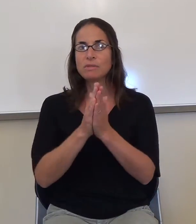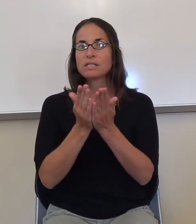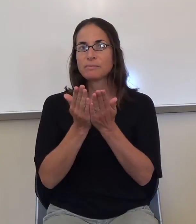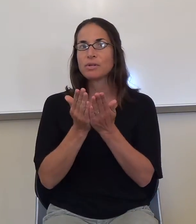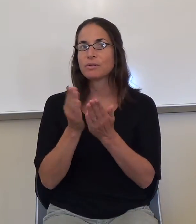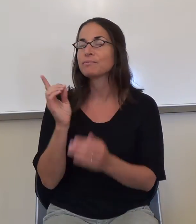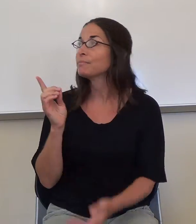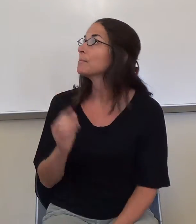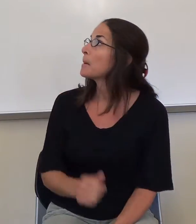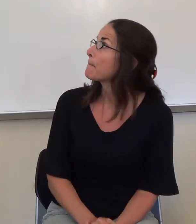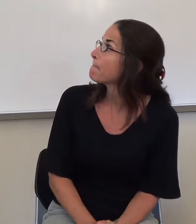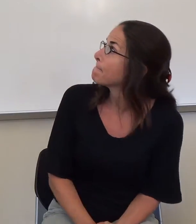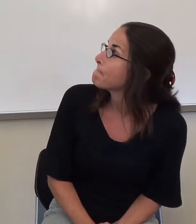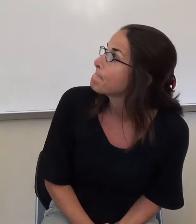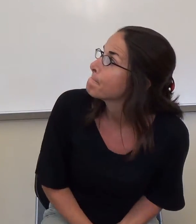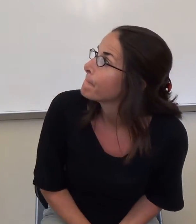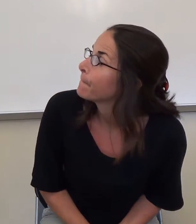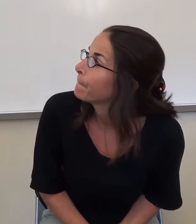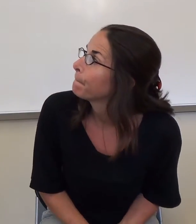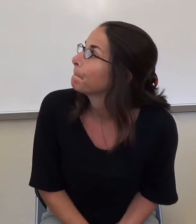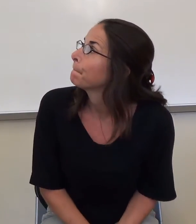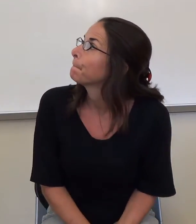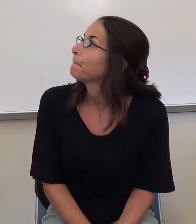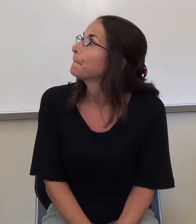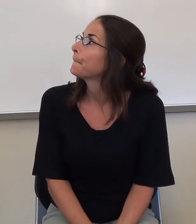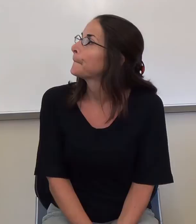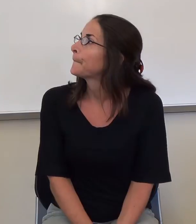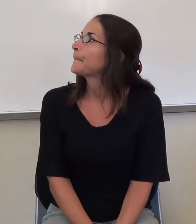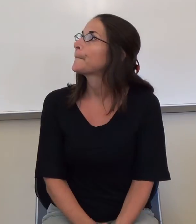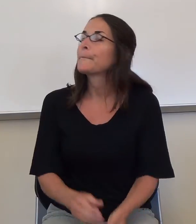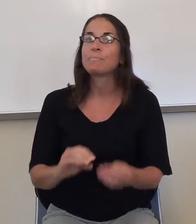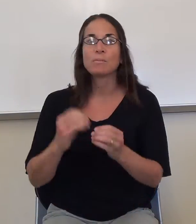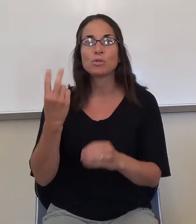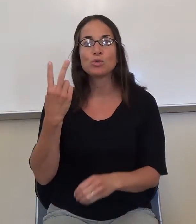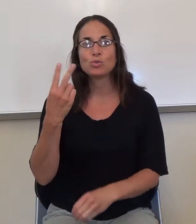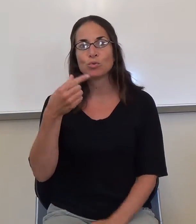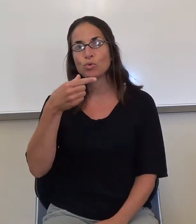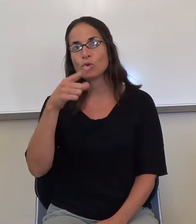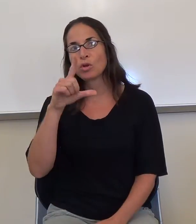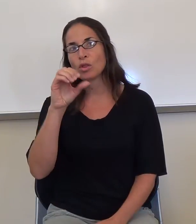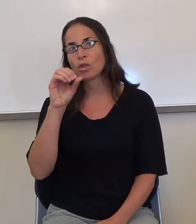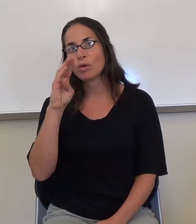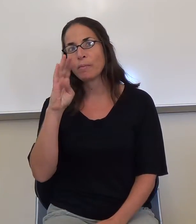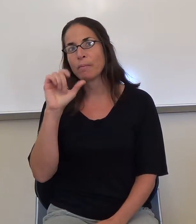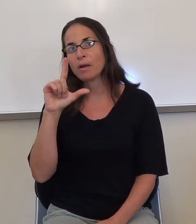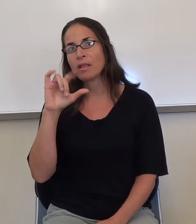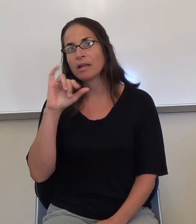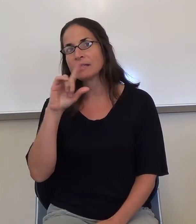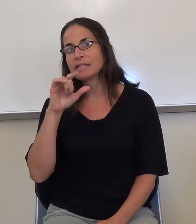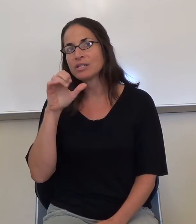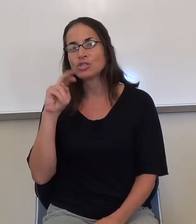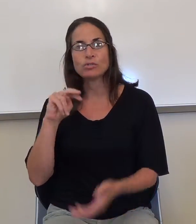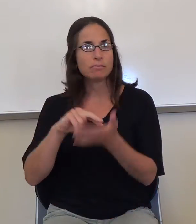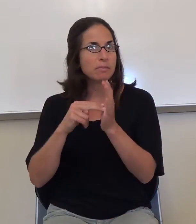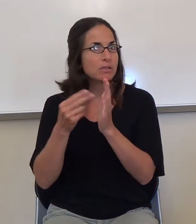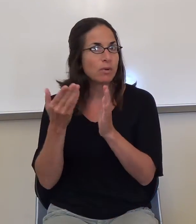Okay. What's globalization in this